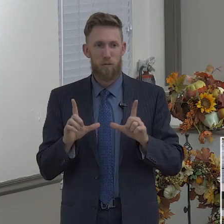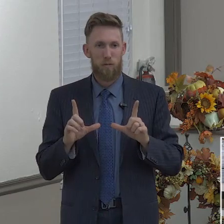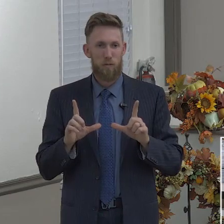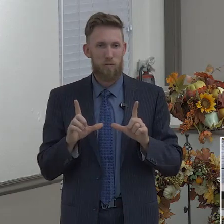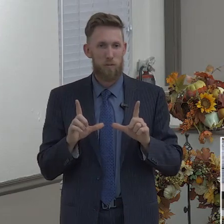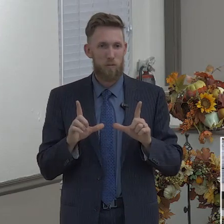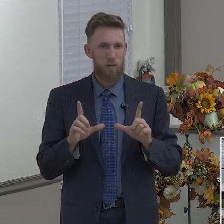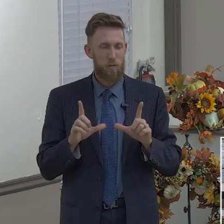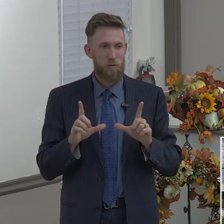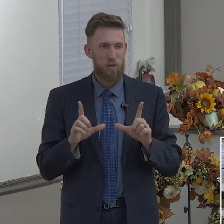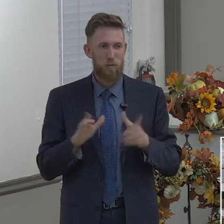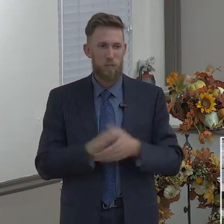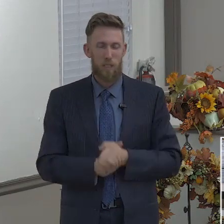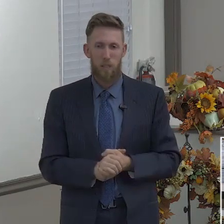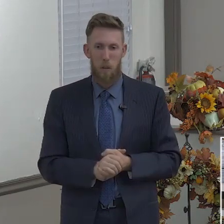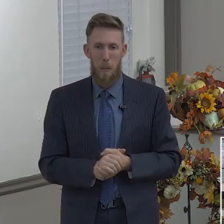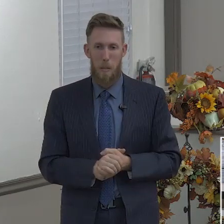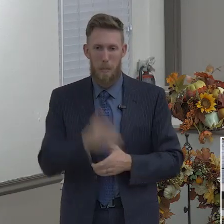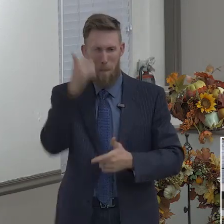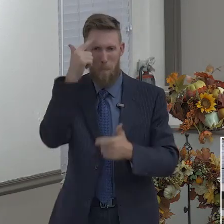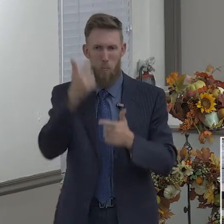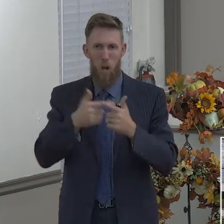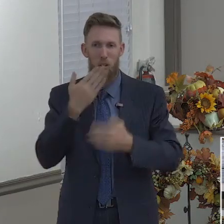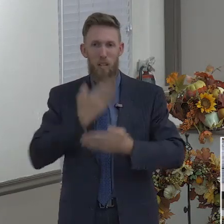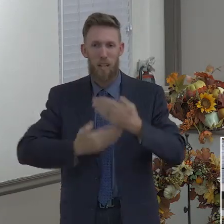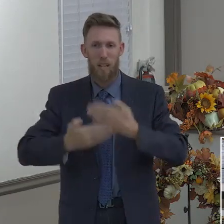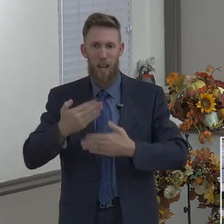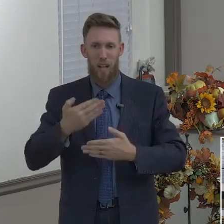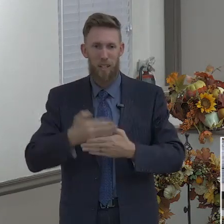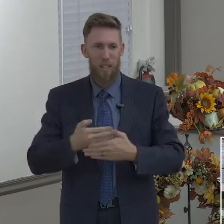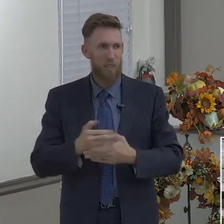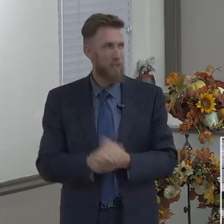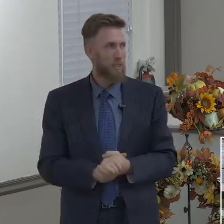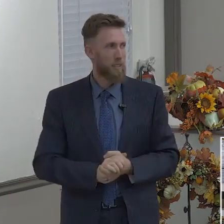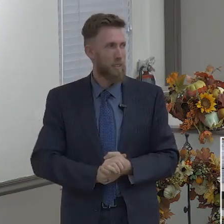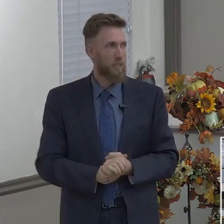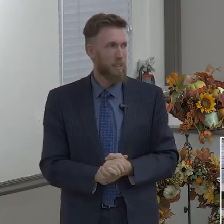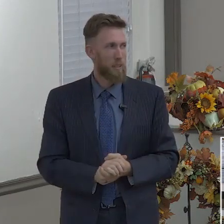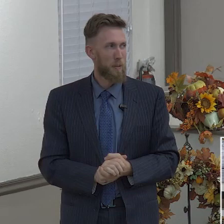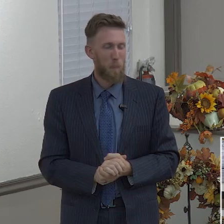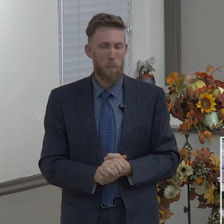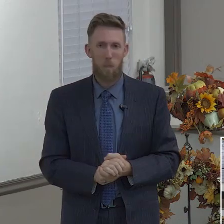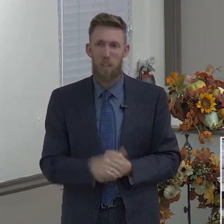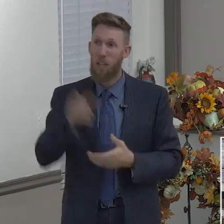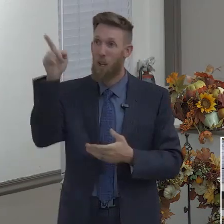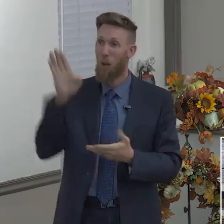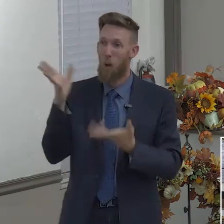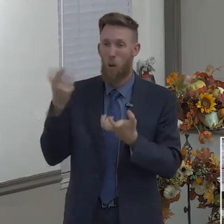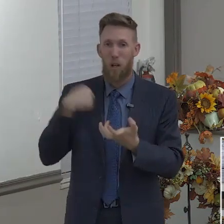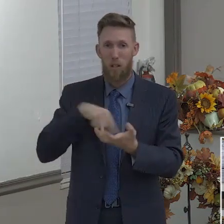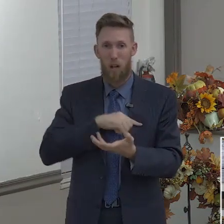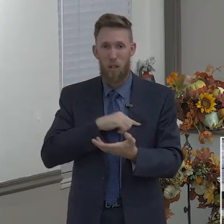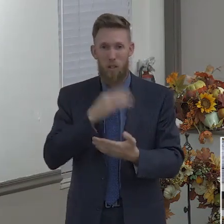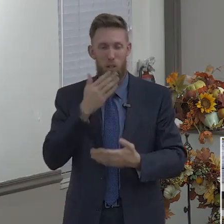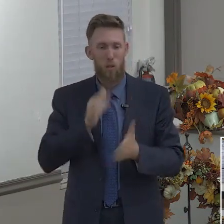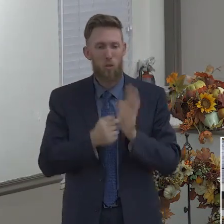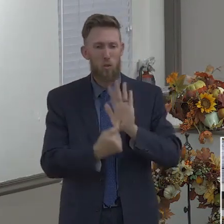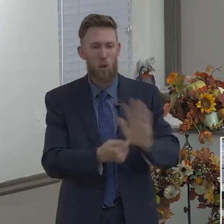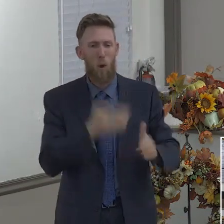Brotherly kindness. God wants us to have brotherly kindness one toward another.